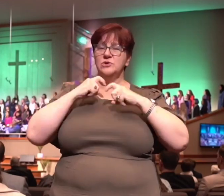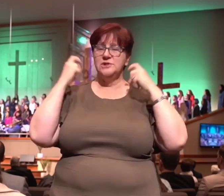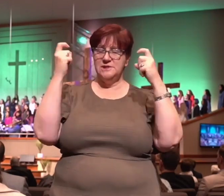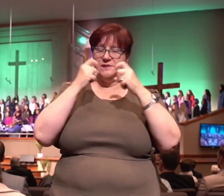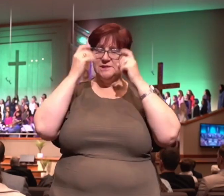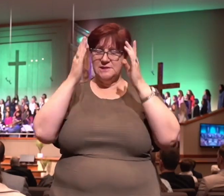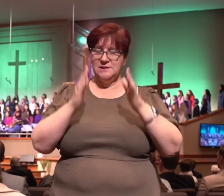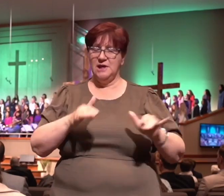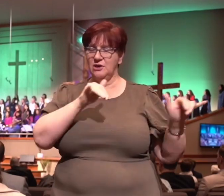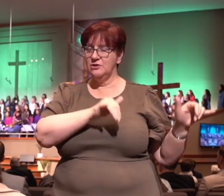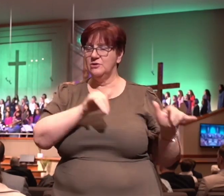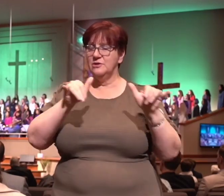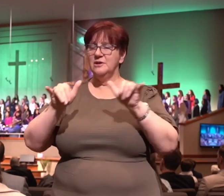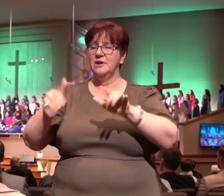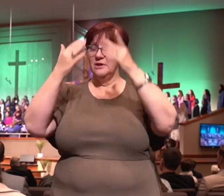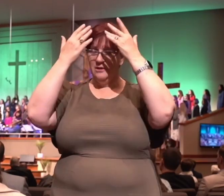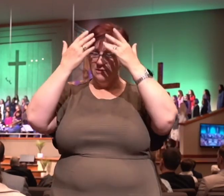even me.